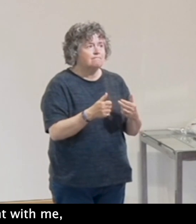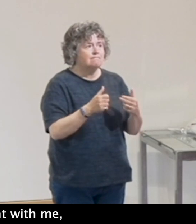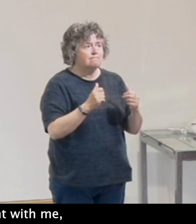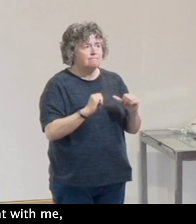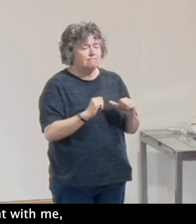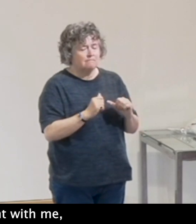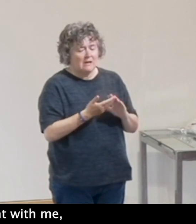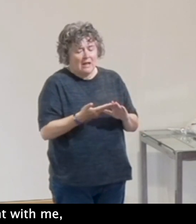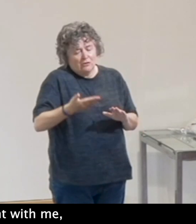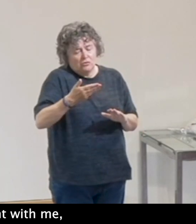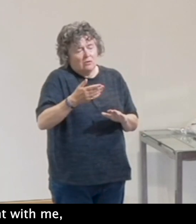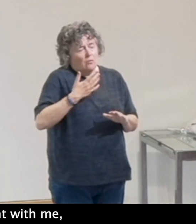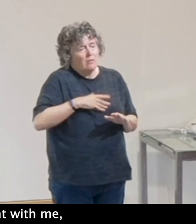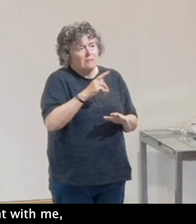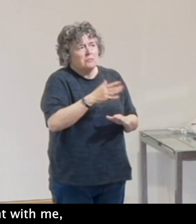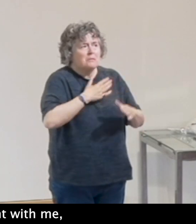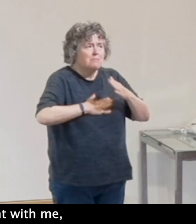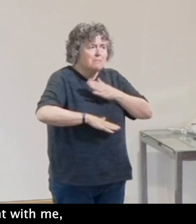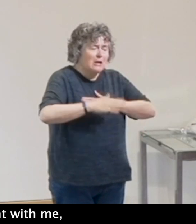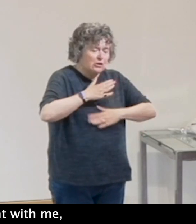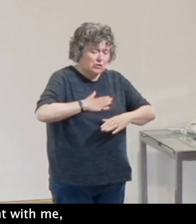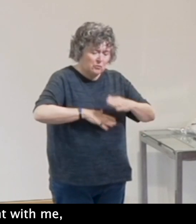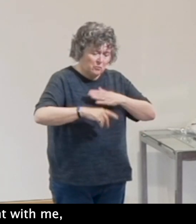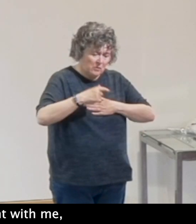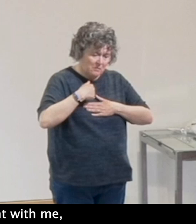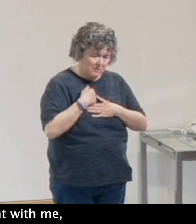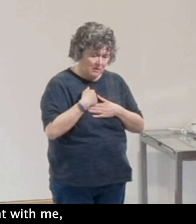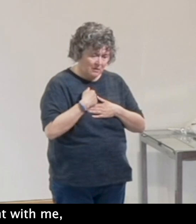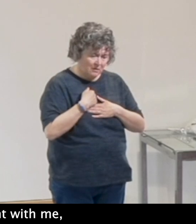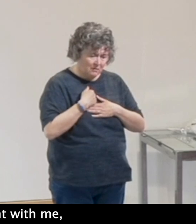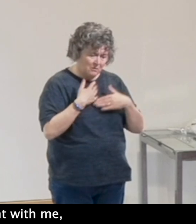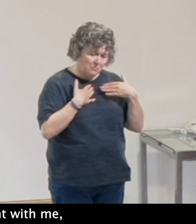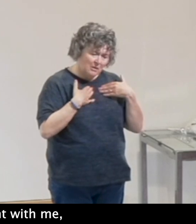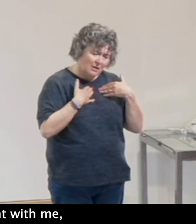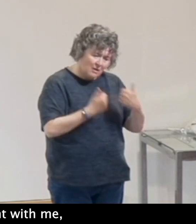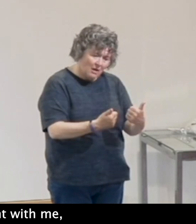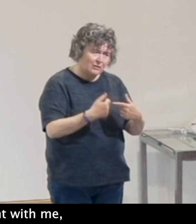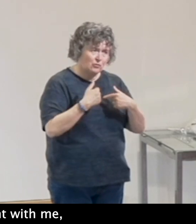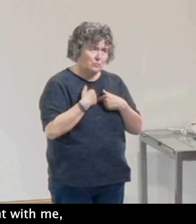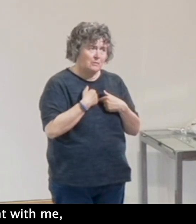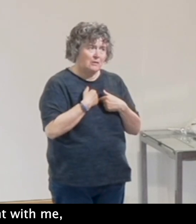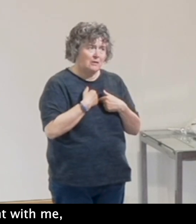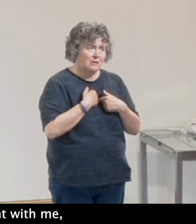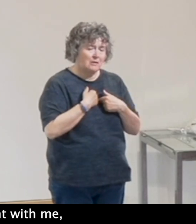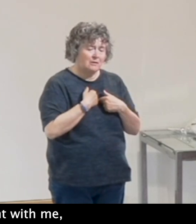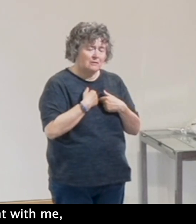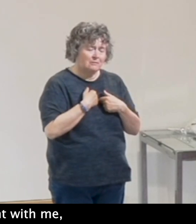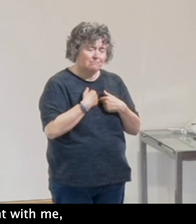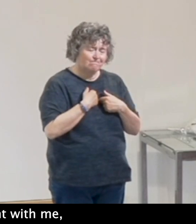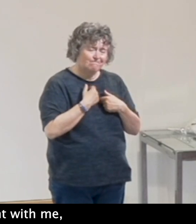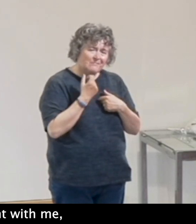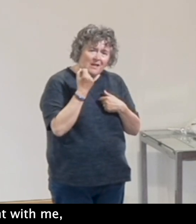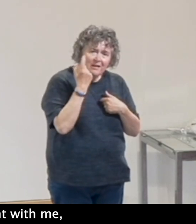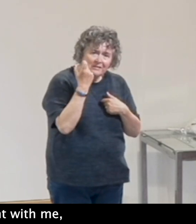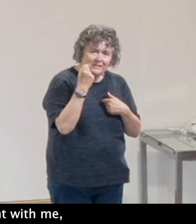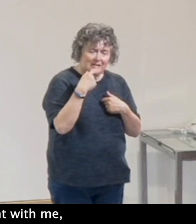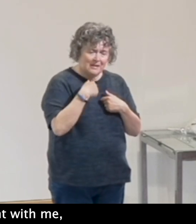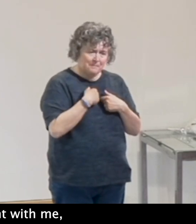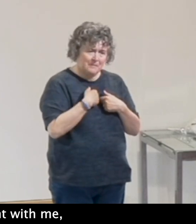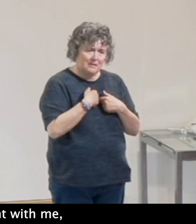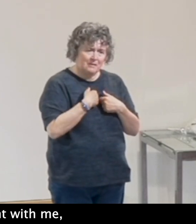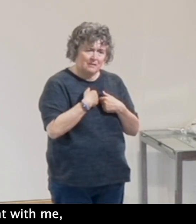And added to that, I'd like them to, well, be patient with me. You know, cut me some slack in life.